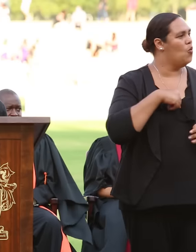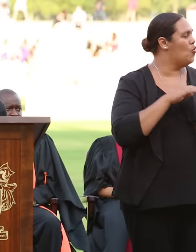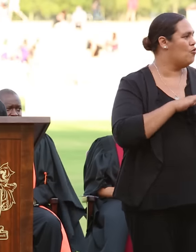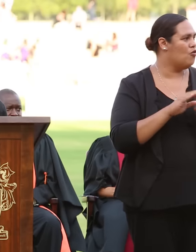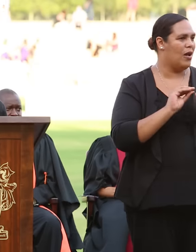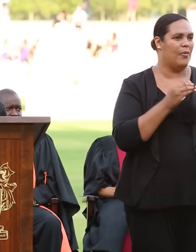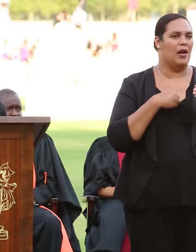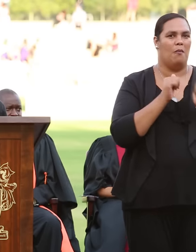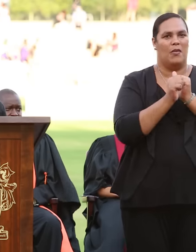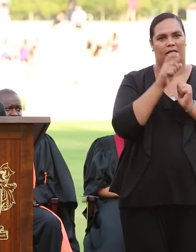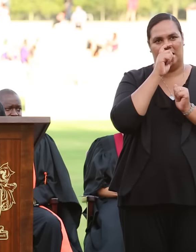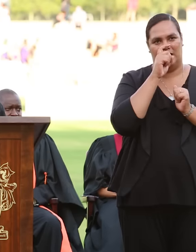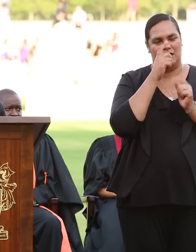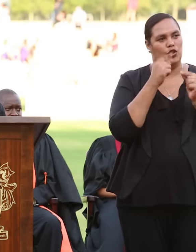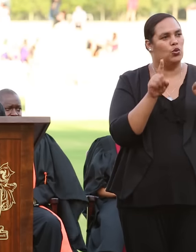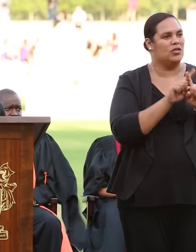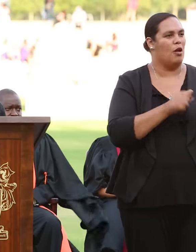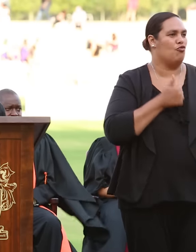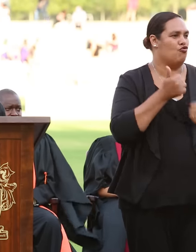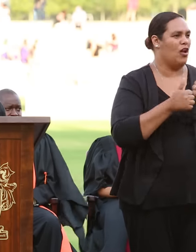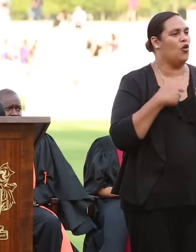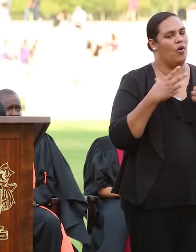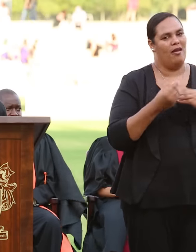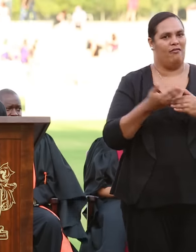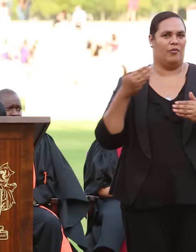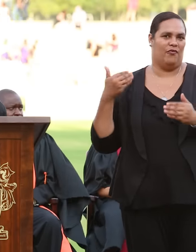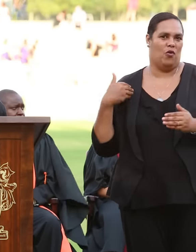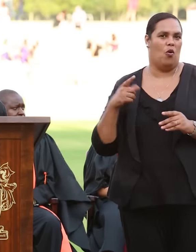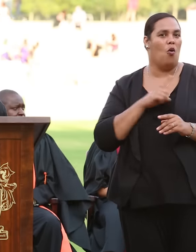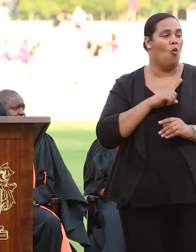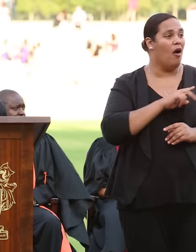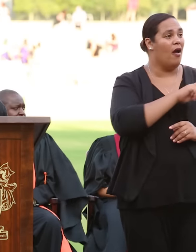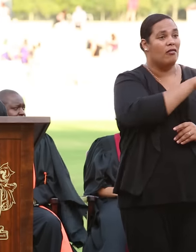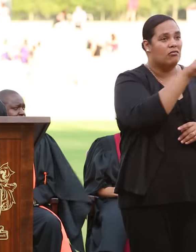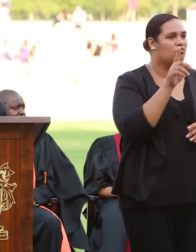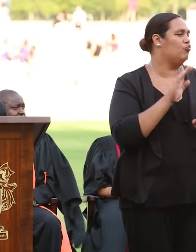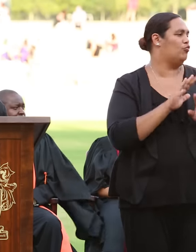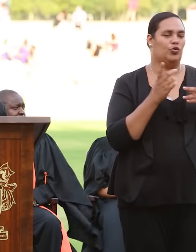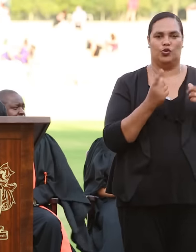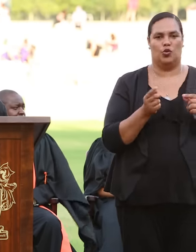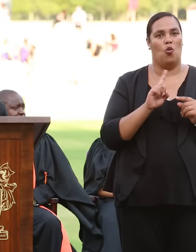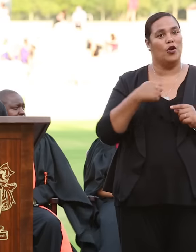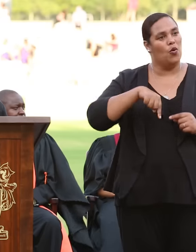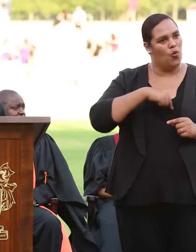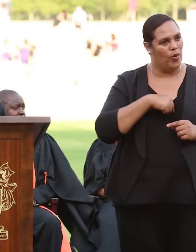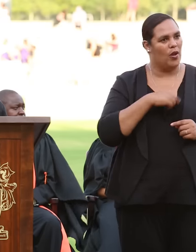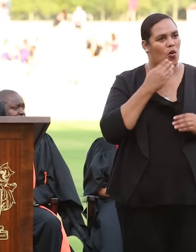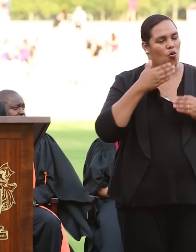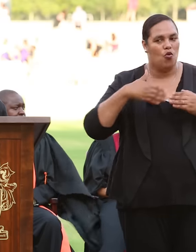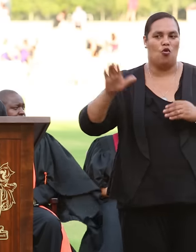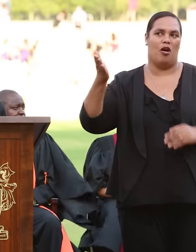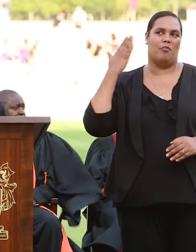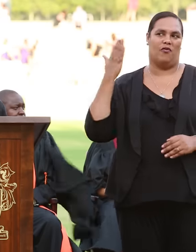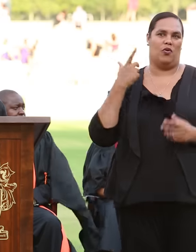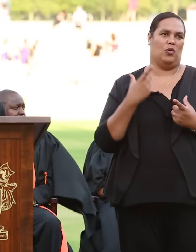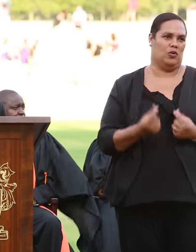brothers and sisters endure the same struggles that we have faced because no one should have to carry the burden that we and those who have gone before us have.